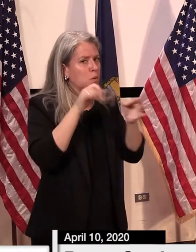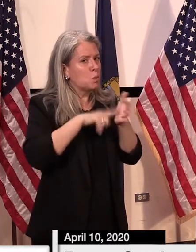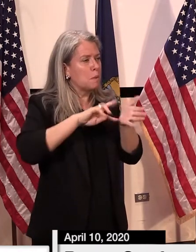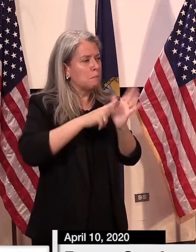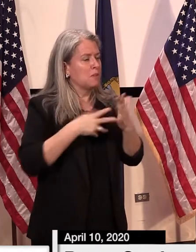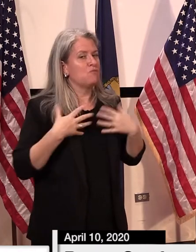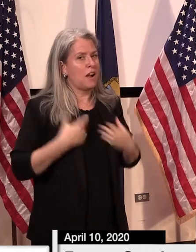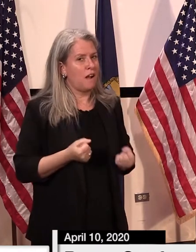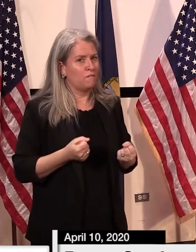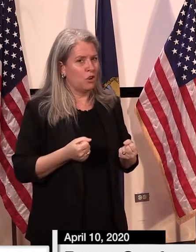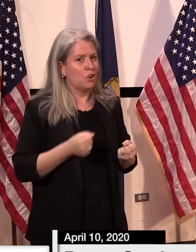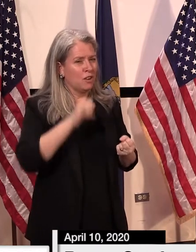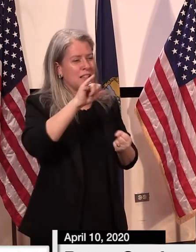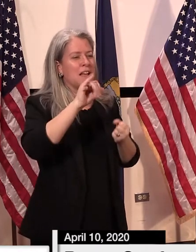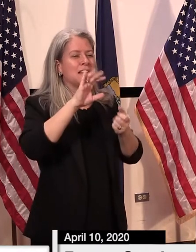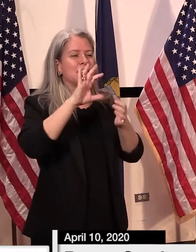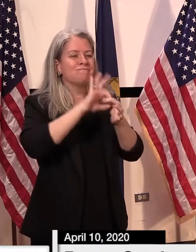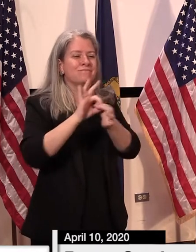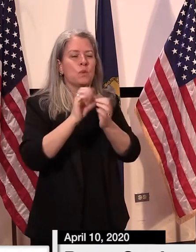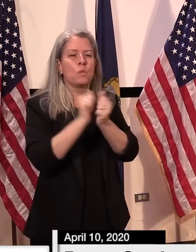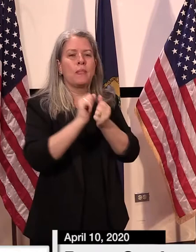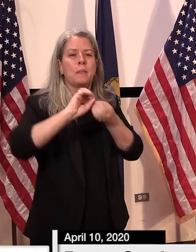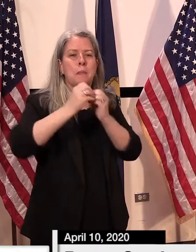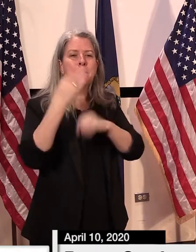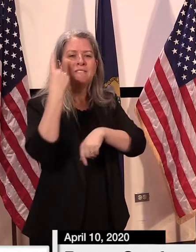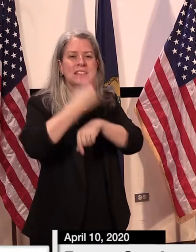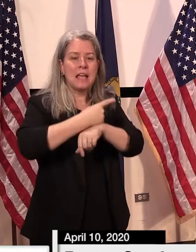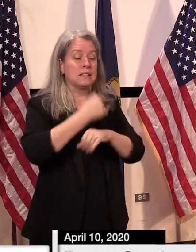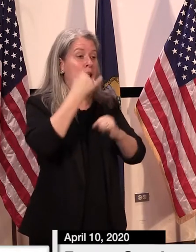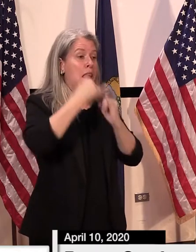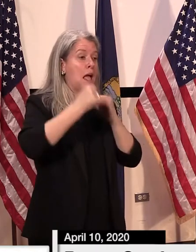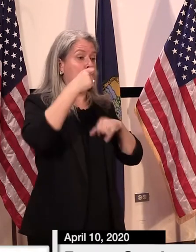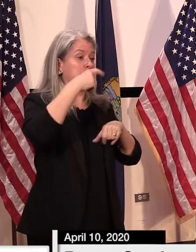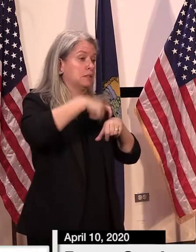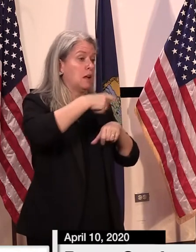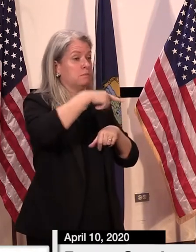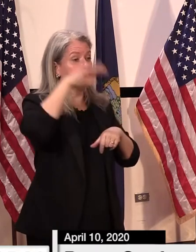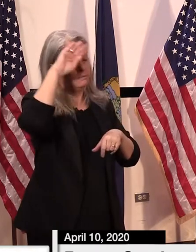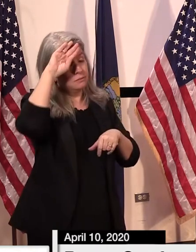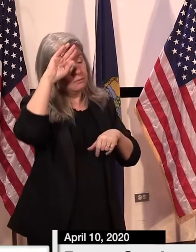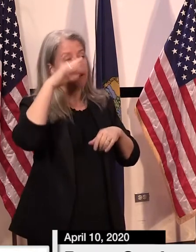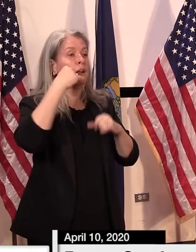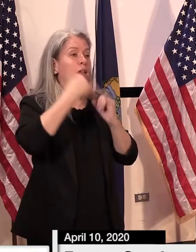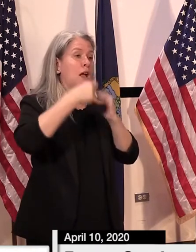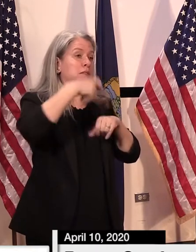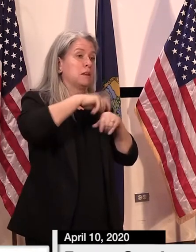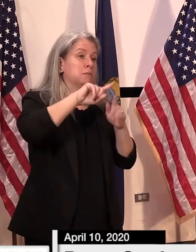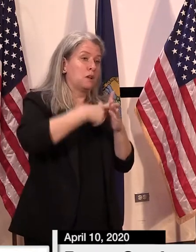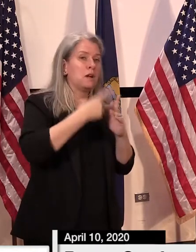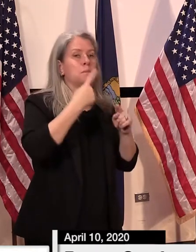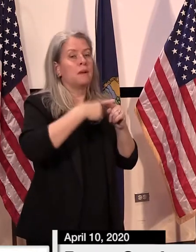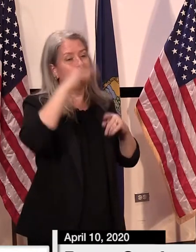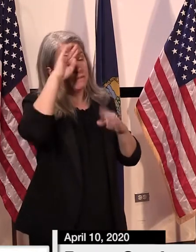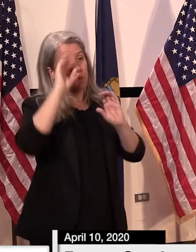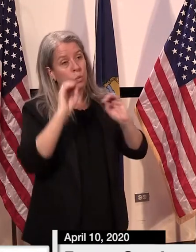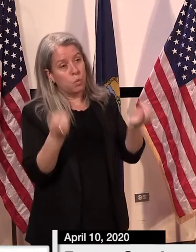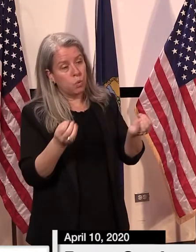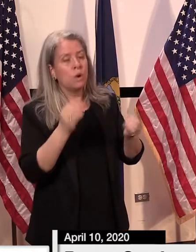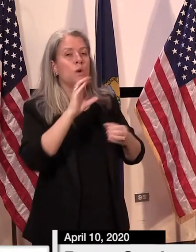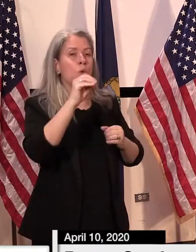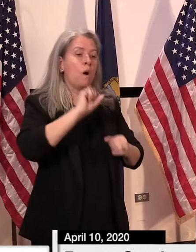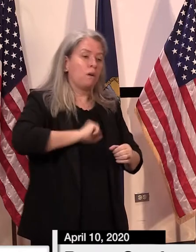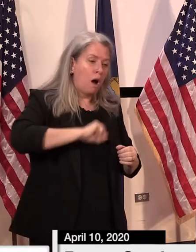has to do with the number of days that have gone by since your symptoms began and the absence of fever or the